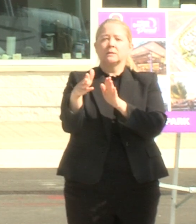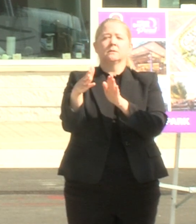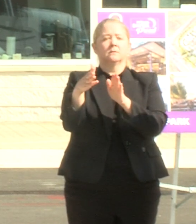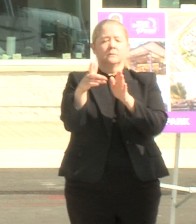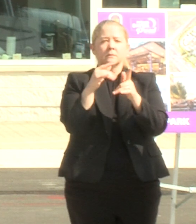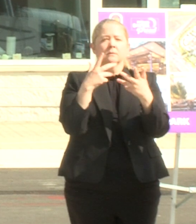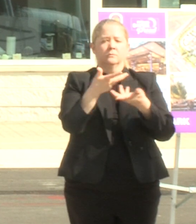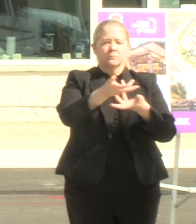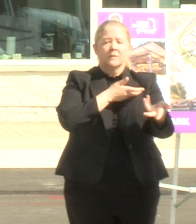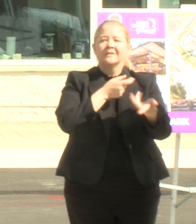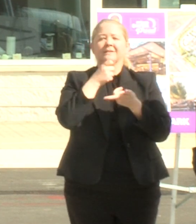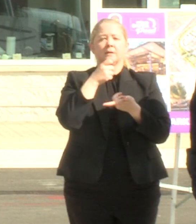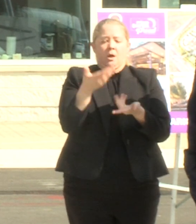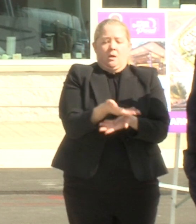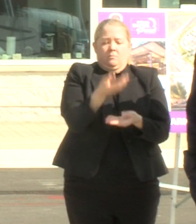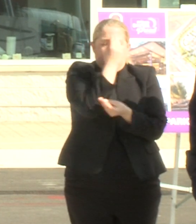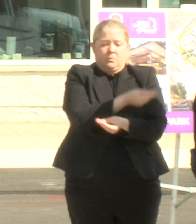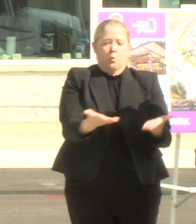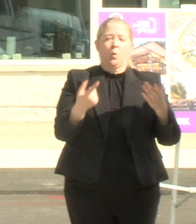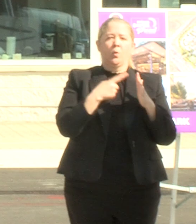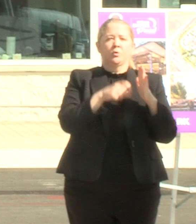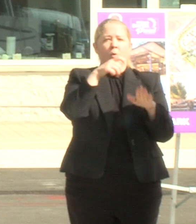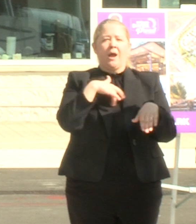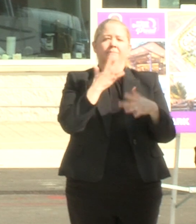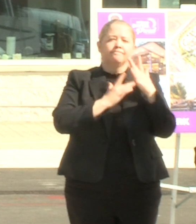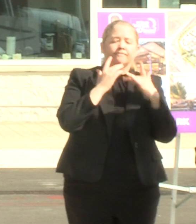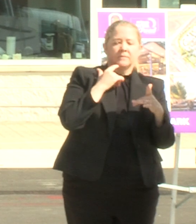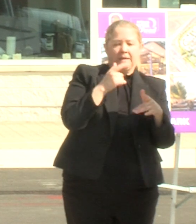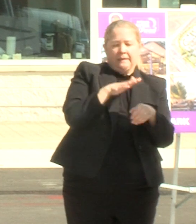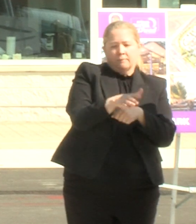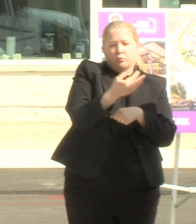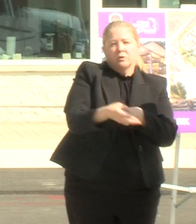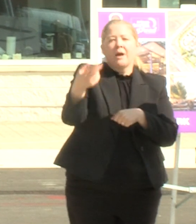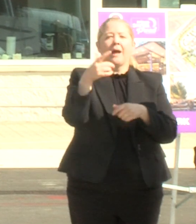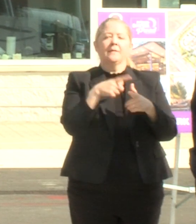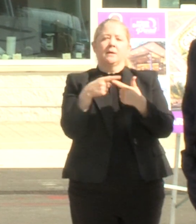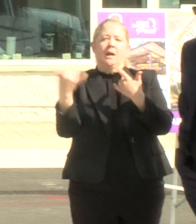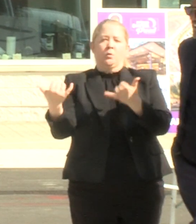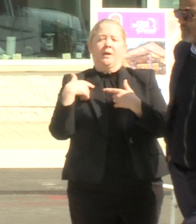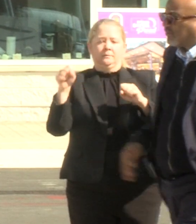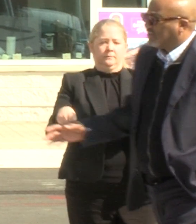these aren't things that we don't have resources for uh now we can talk about what can actually happen